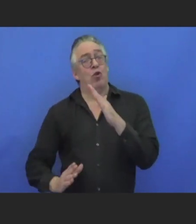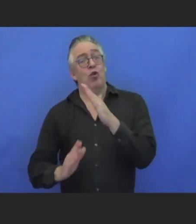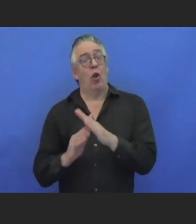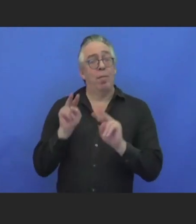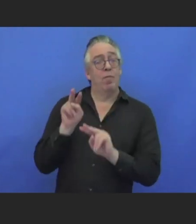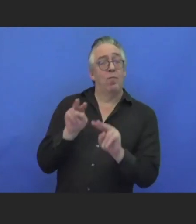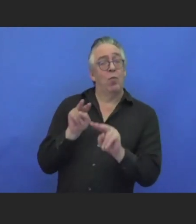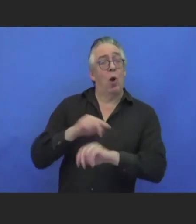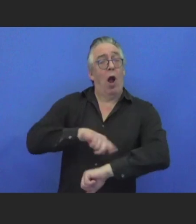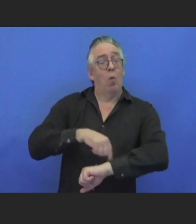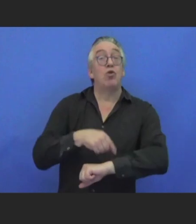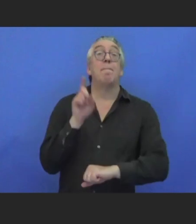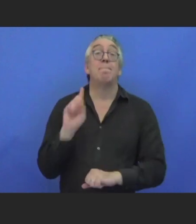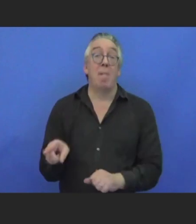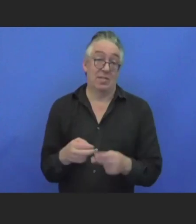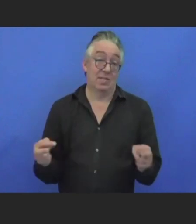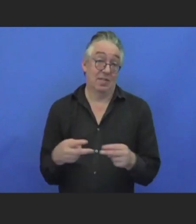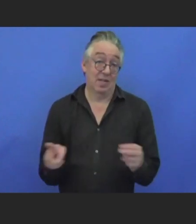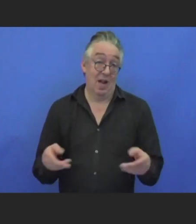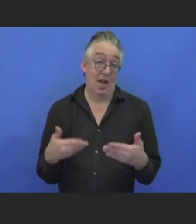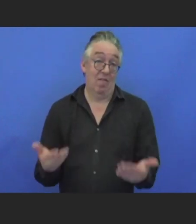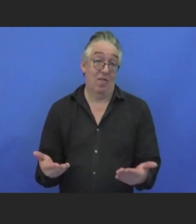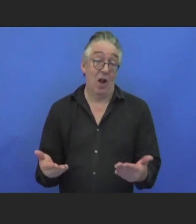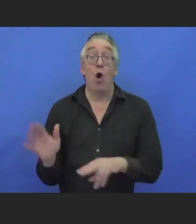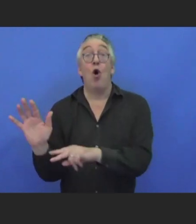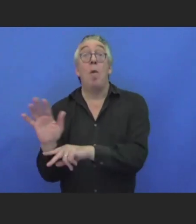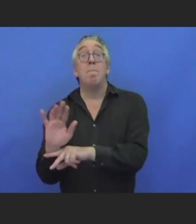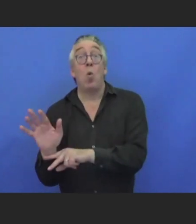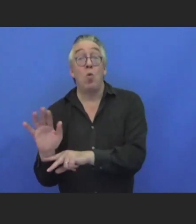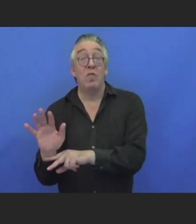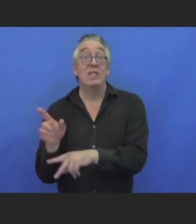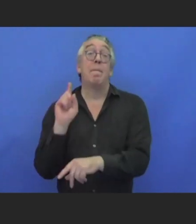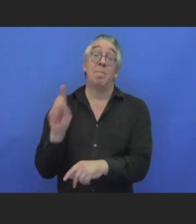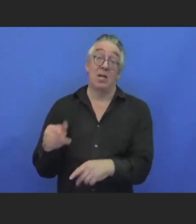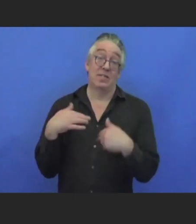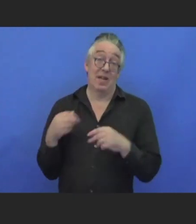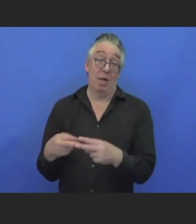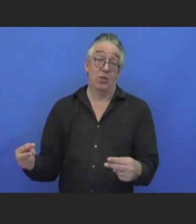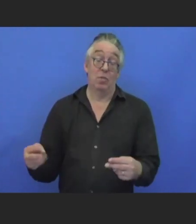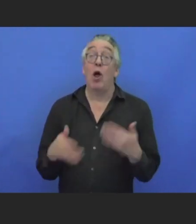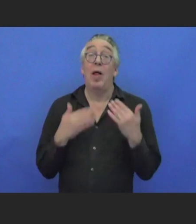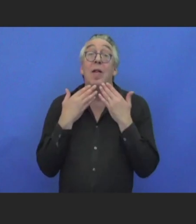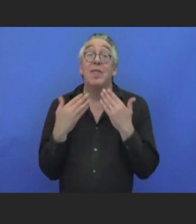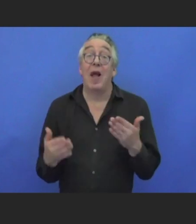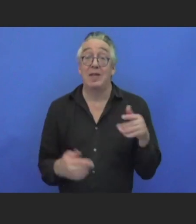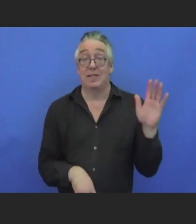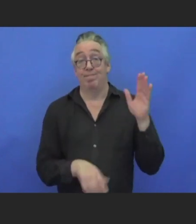US to do this. But it all stems from a law, and enforcement of a law. And so that is also